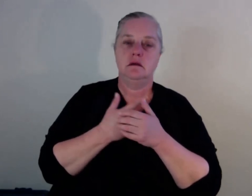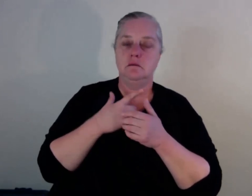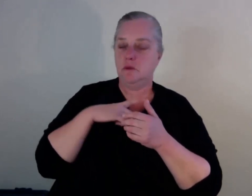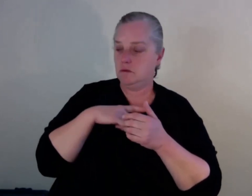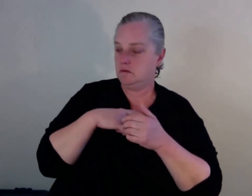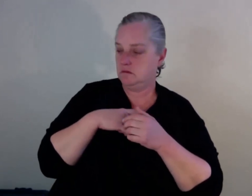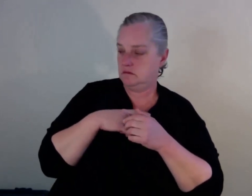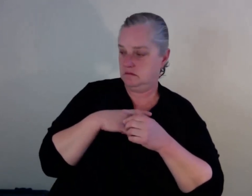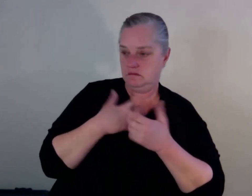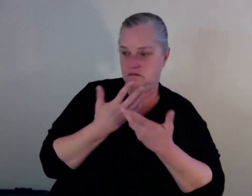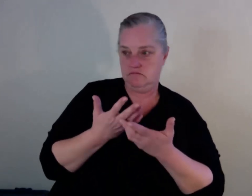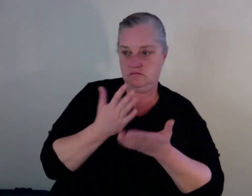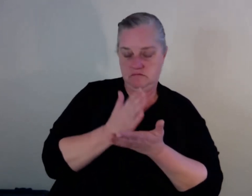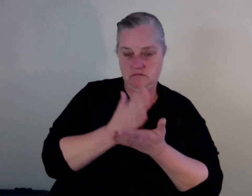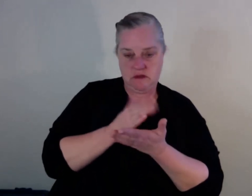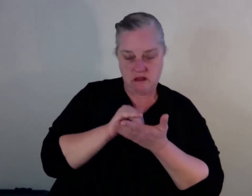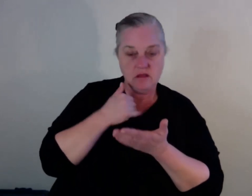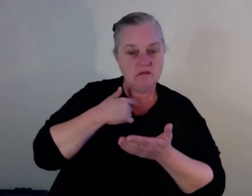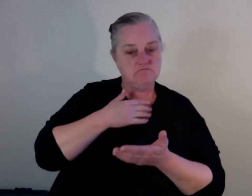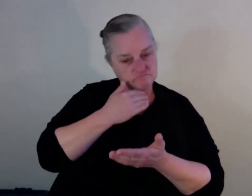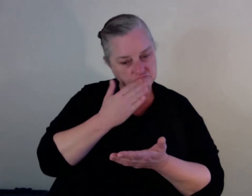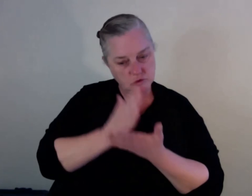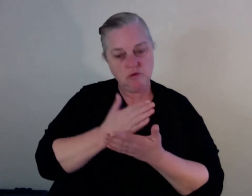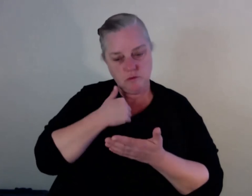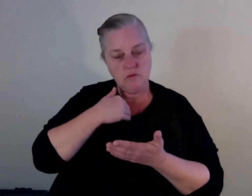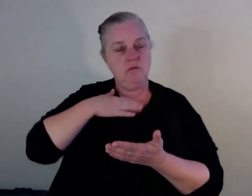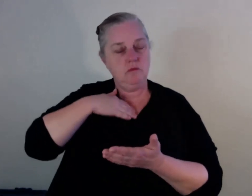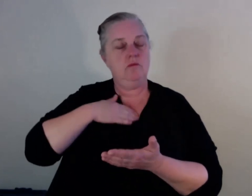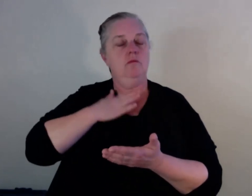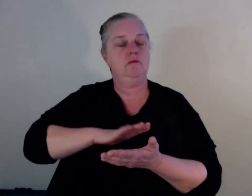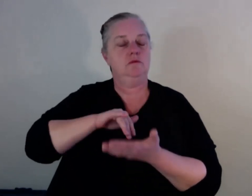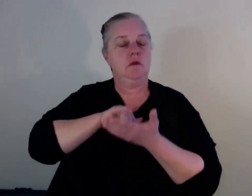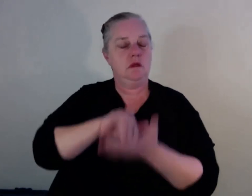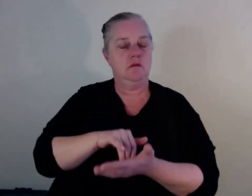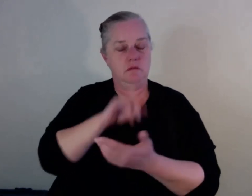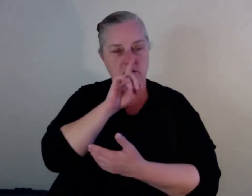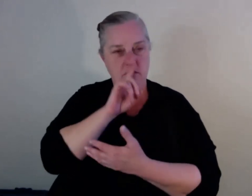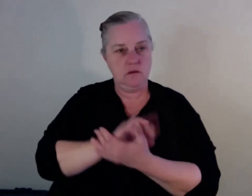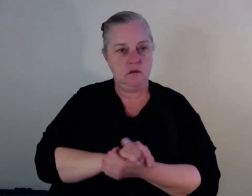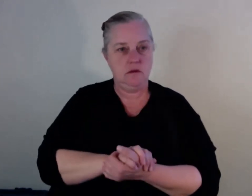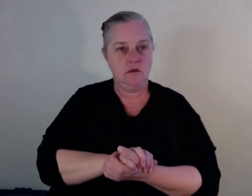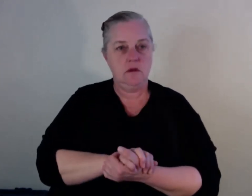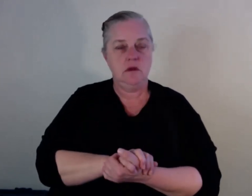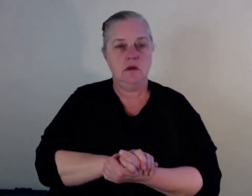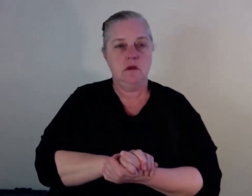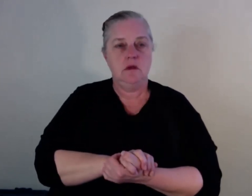services. Two months before, a person should go, whether they got a criminal record or not, they're not going to go there and take drugs or alcohol